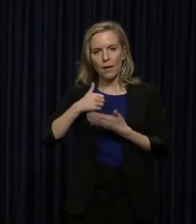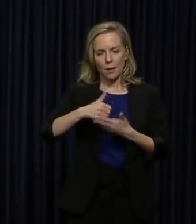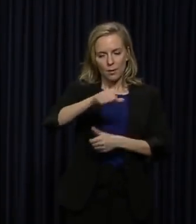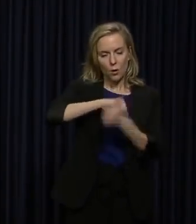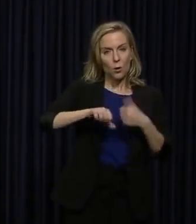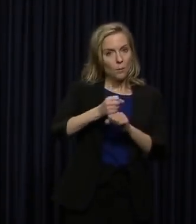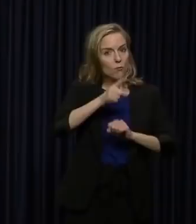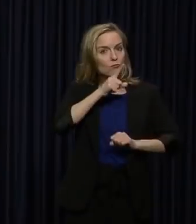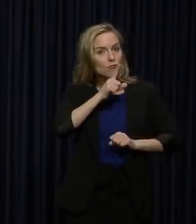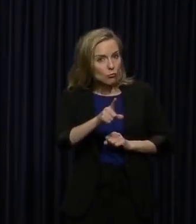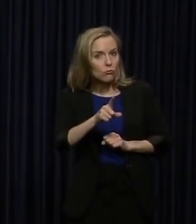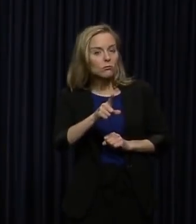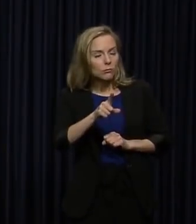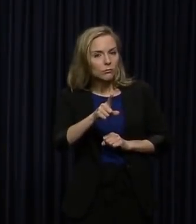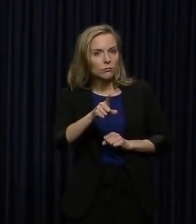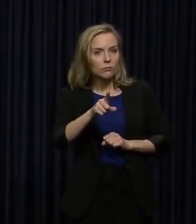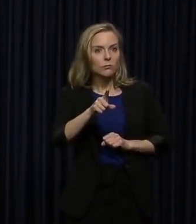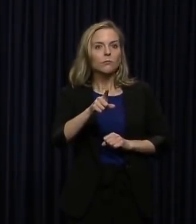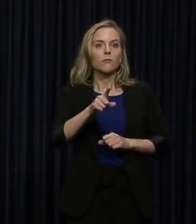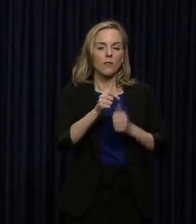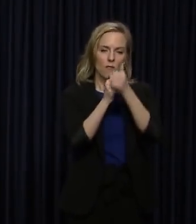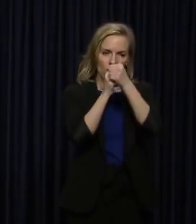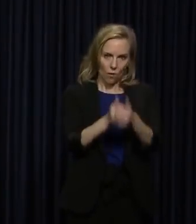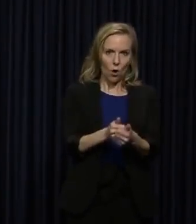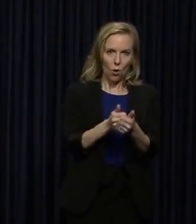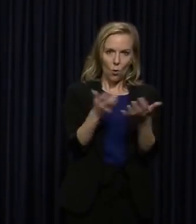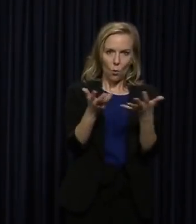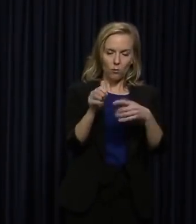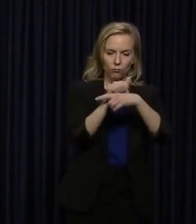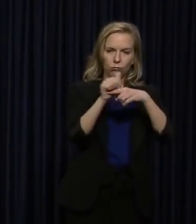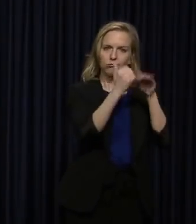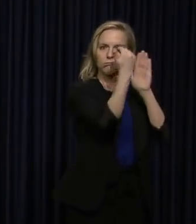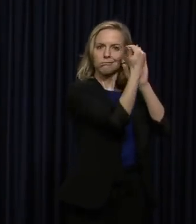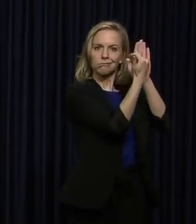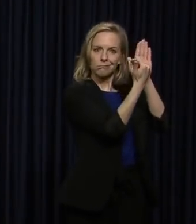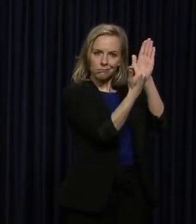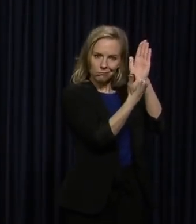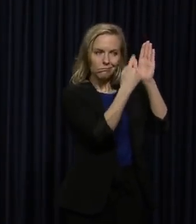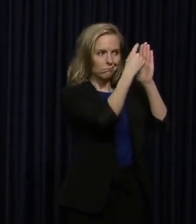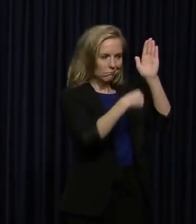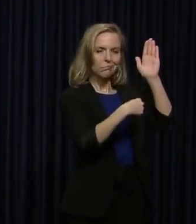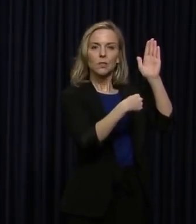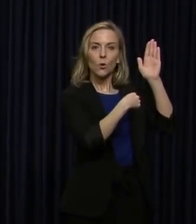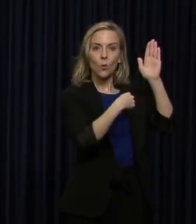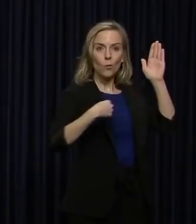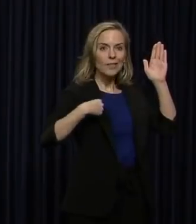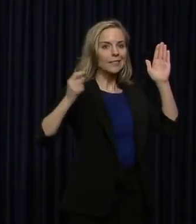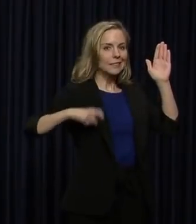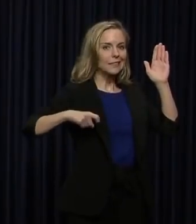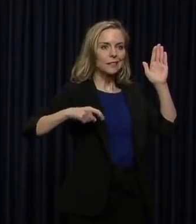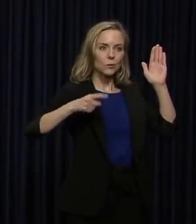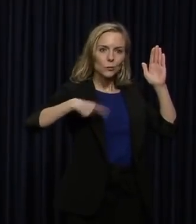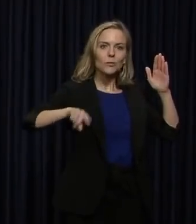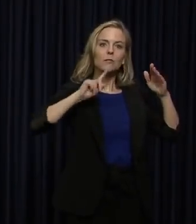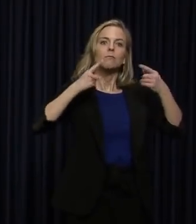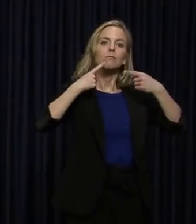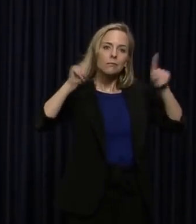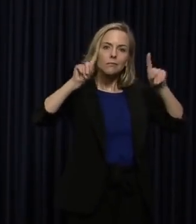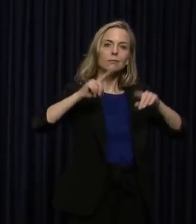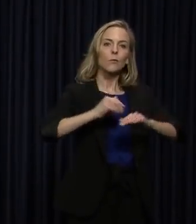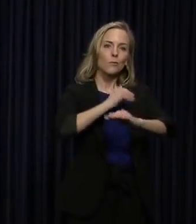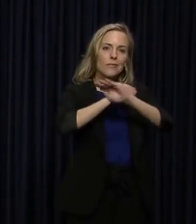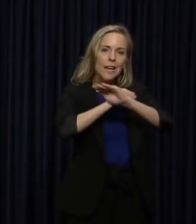make sure that you are following the type of practices that we need so that we can ultimately